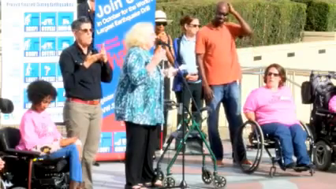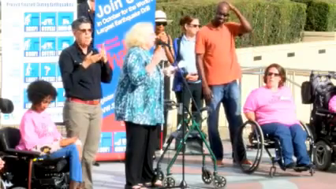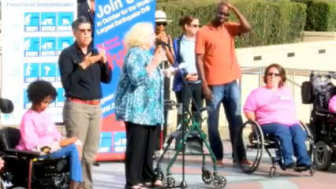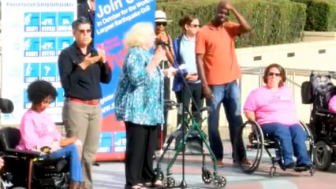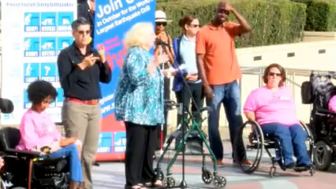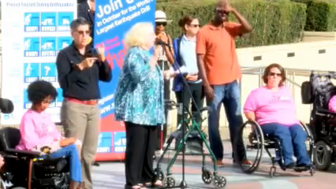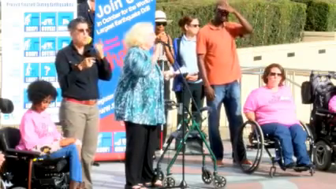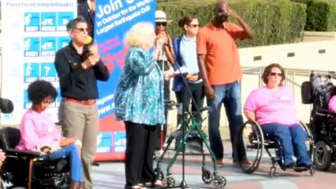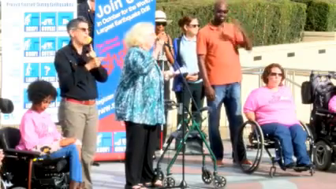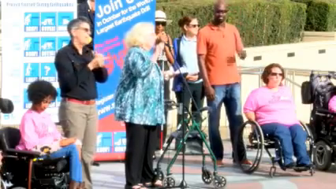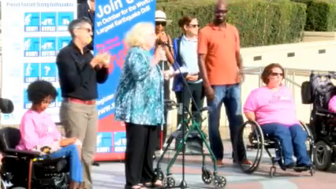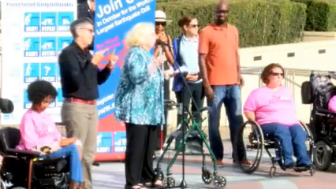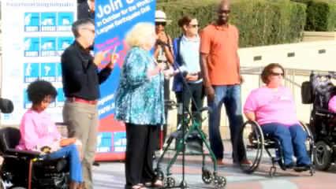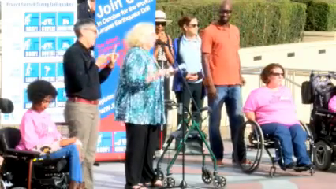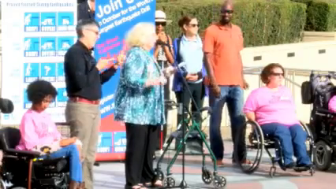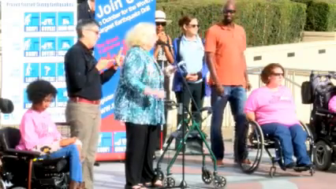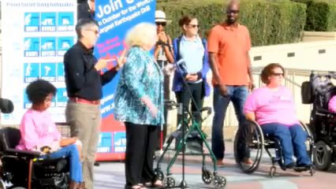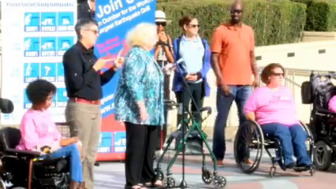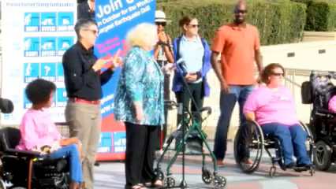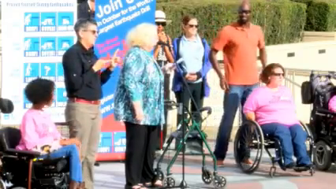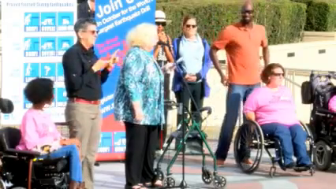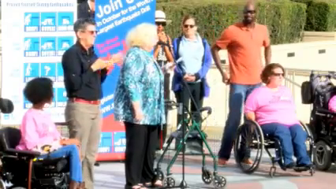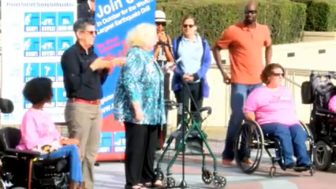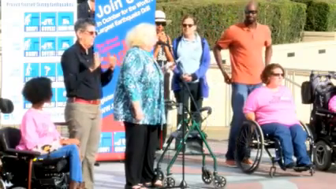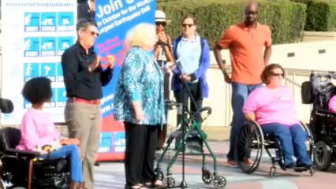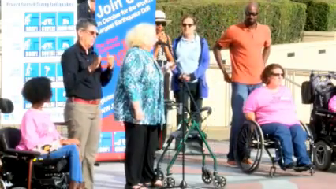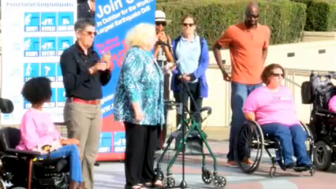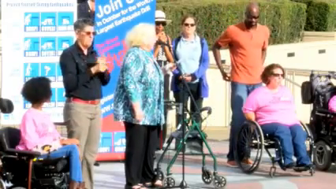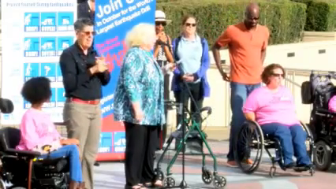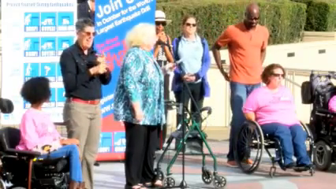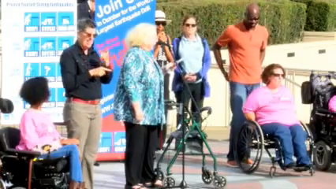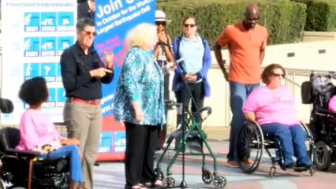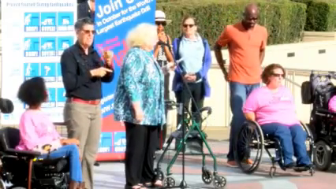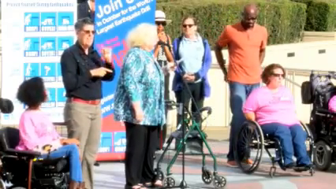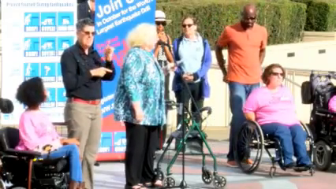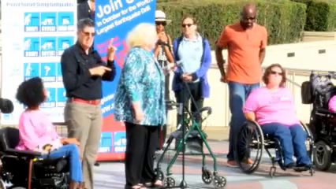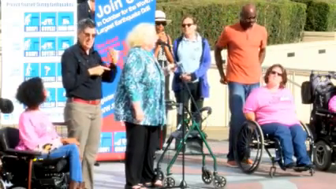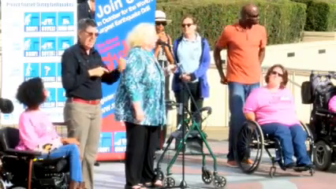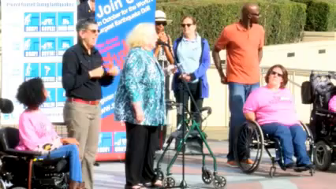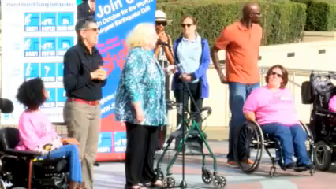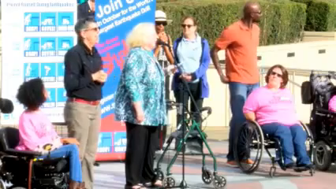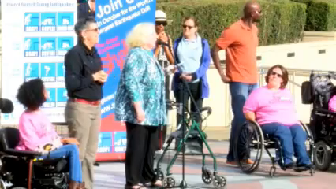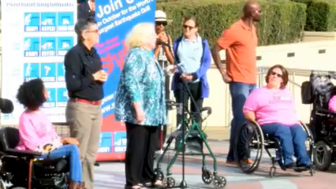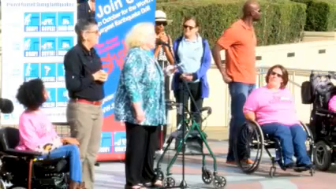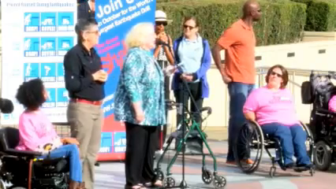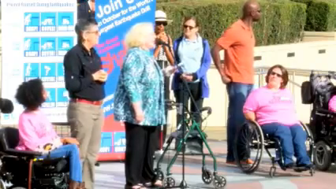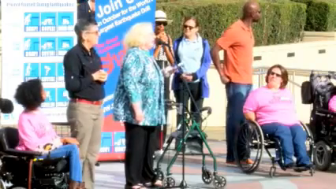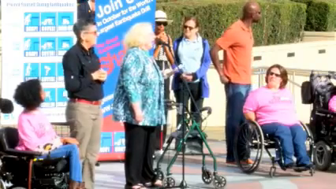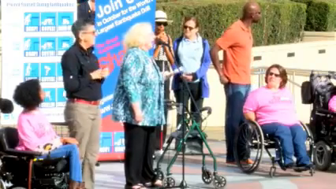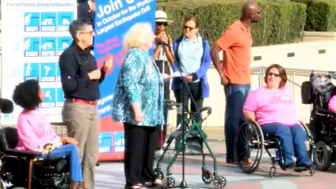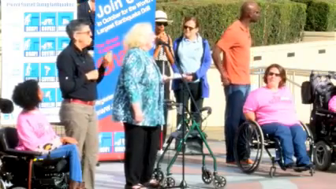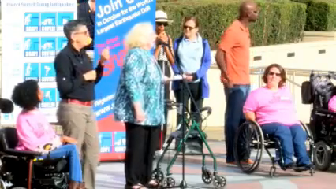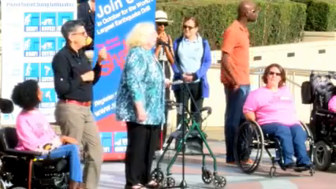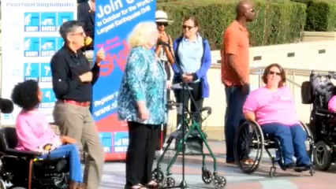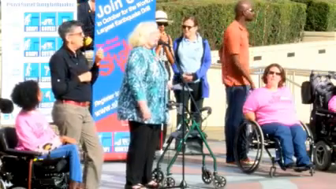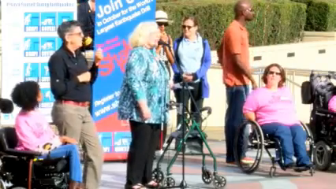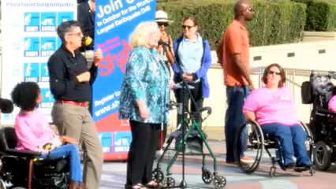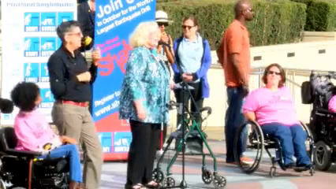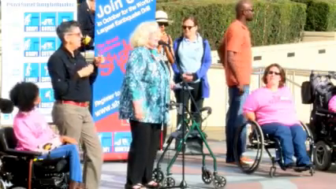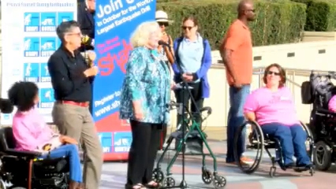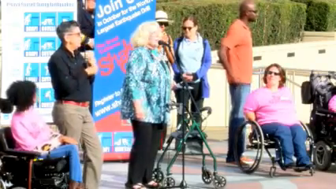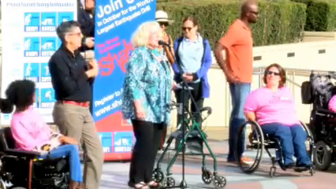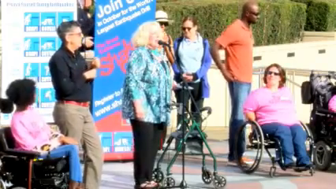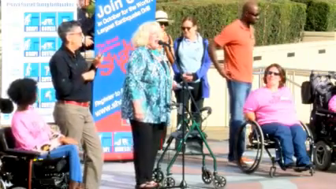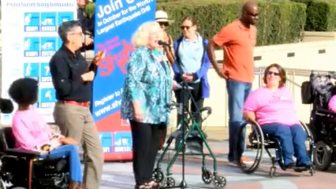Left, as opposed to Writing. And in 19, I mean in 2008, the